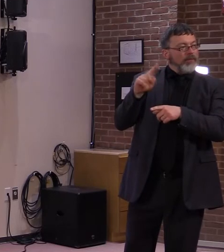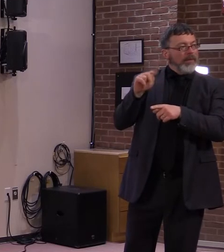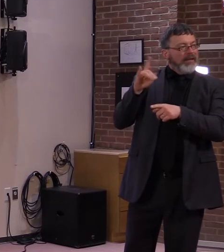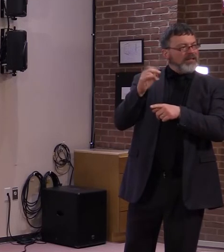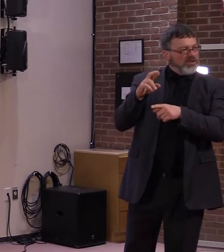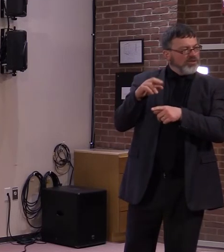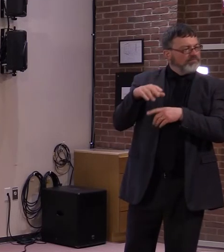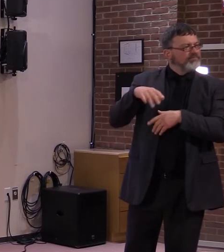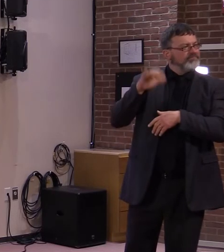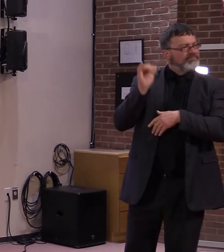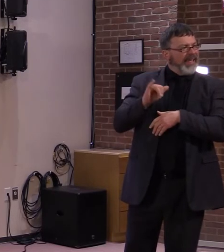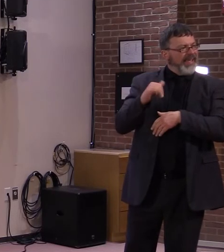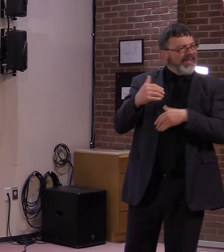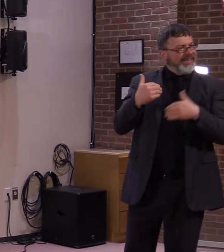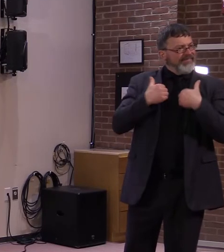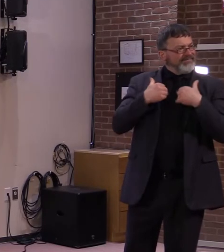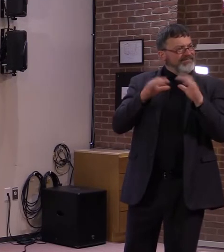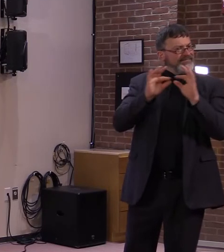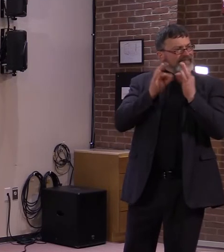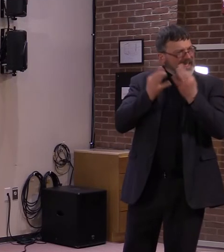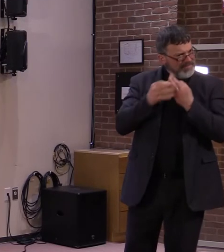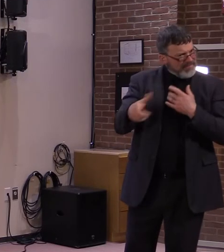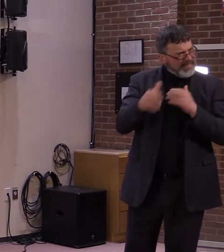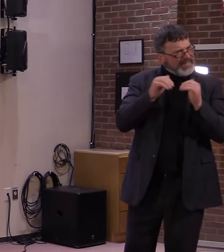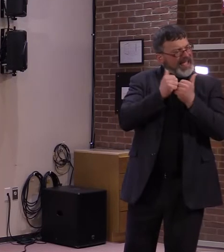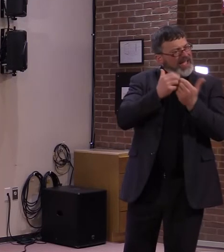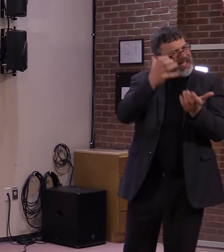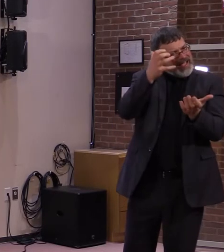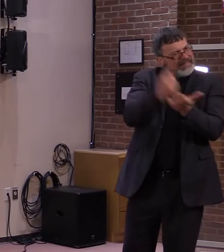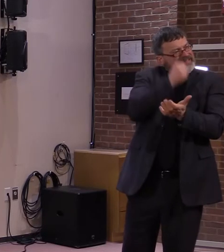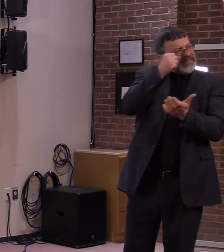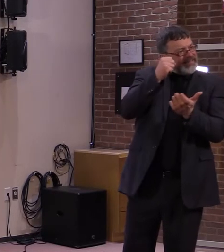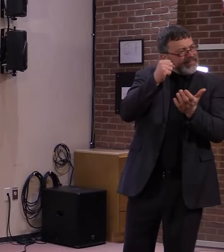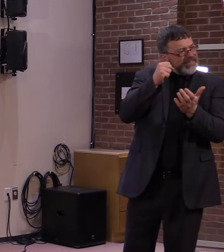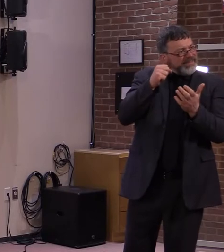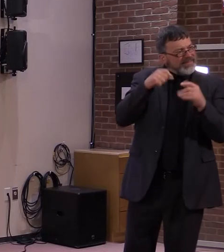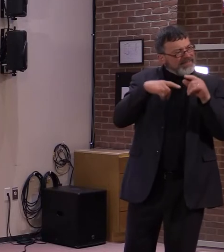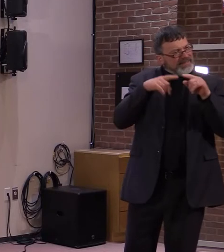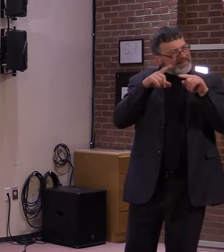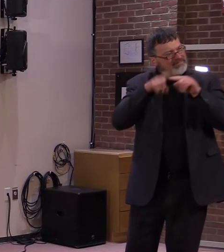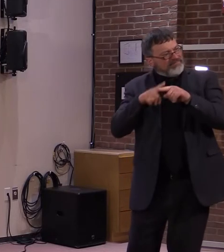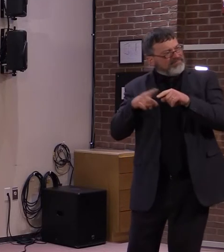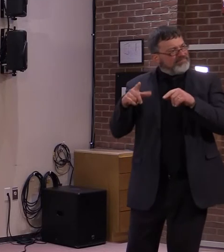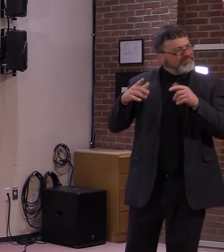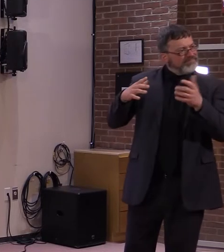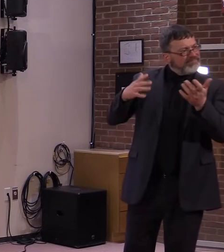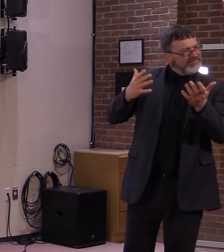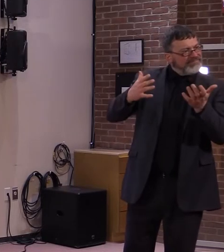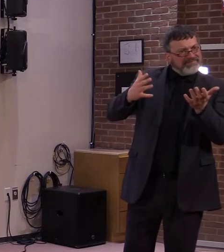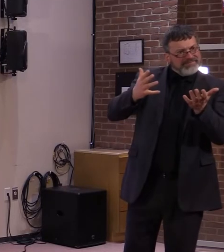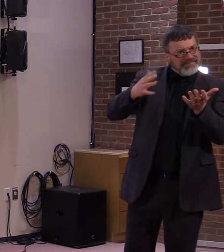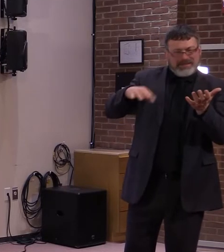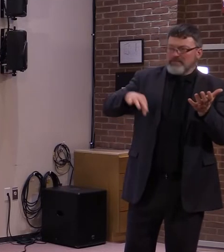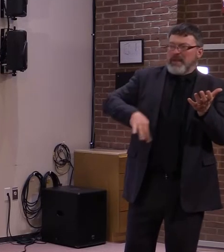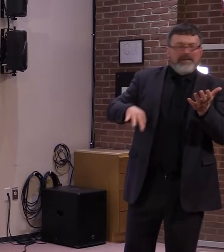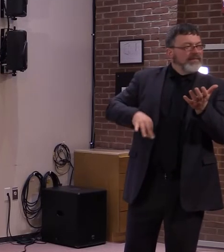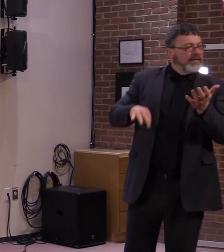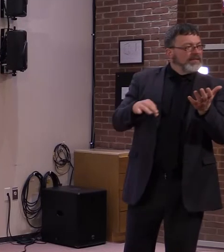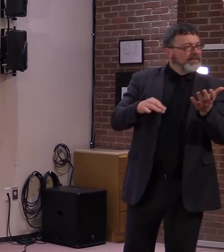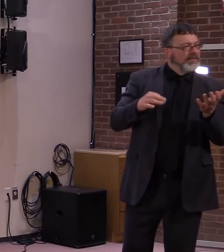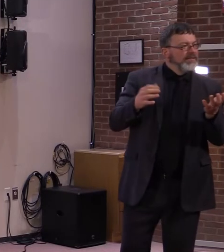saying, like, why is this computer system standing in the way of my receiving money? Why can't you guys just update the system?